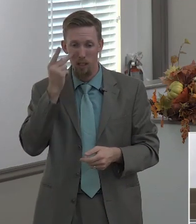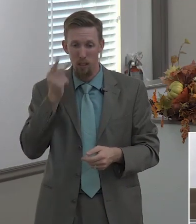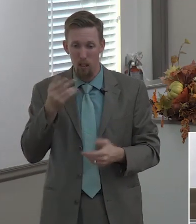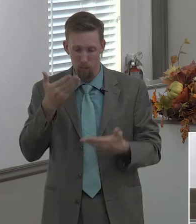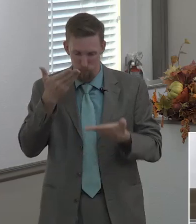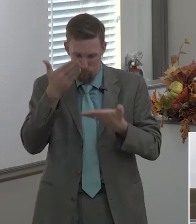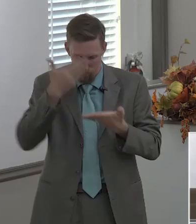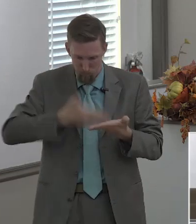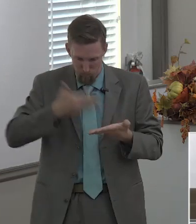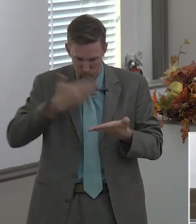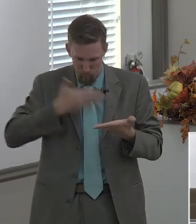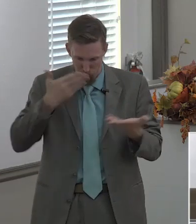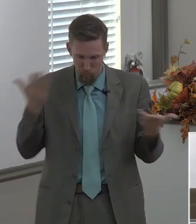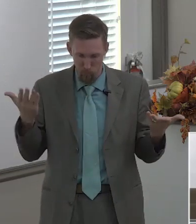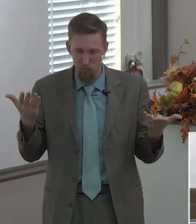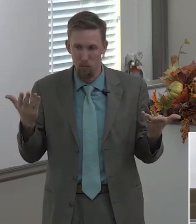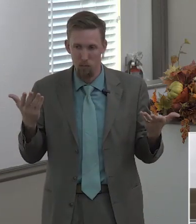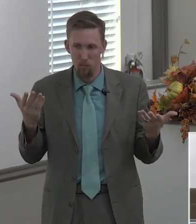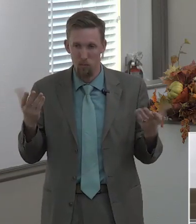then we're done